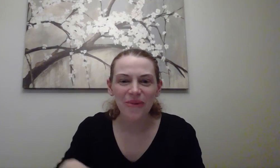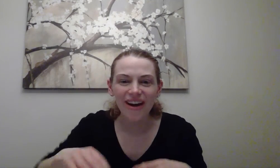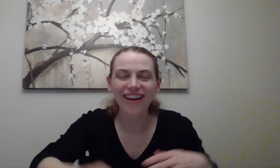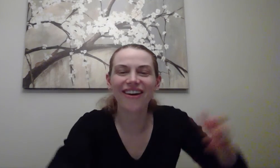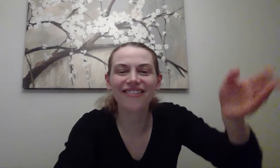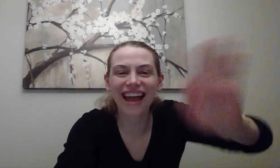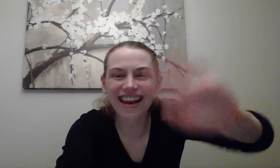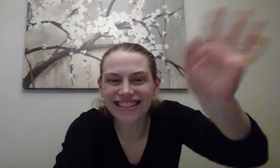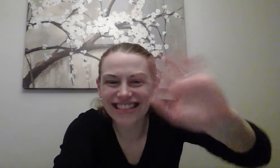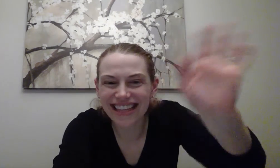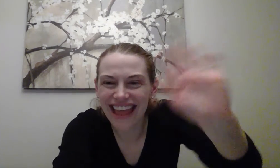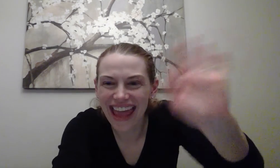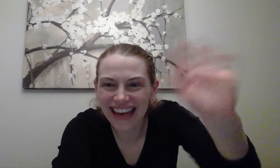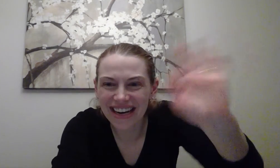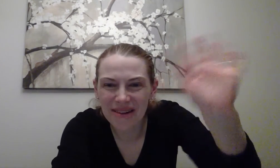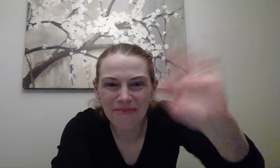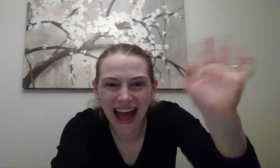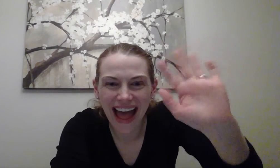work. All right. I'll see you later. Bye.